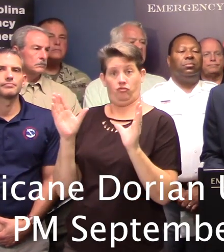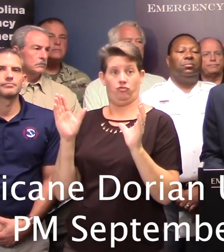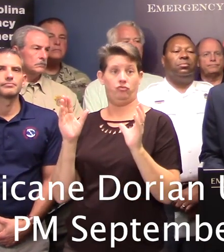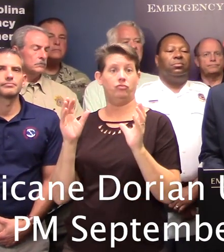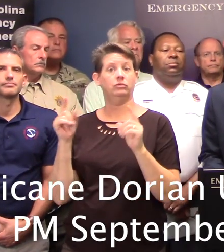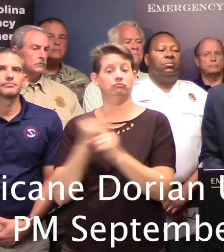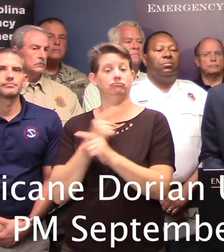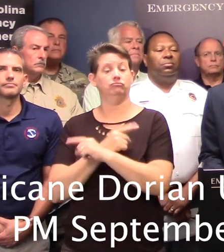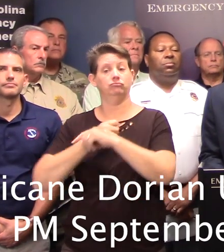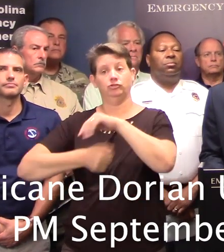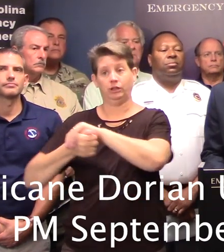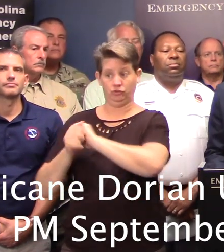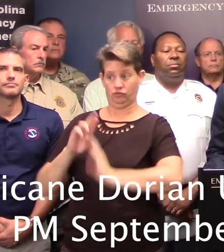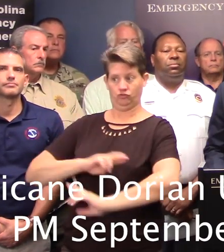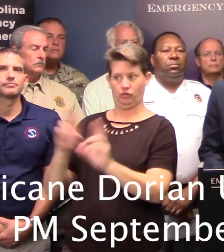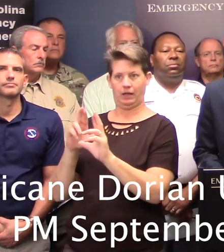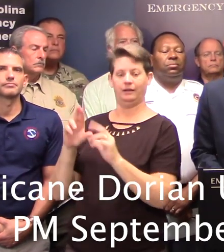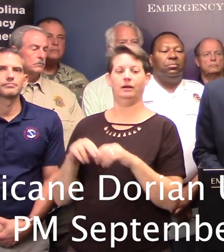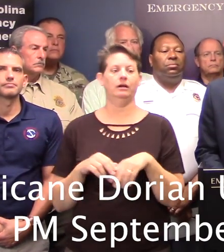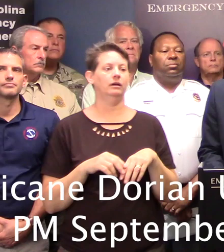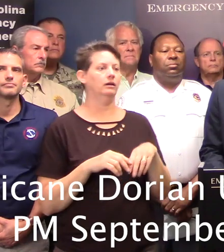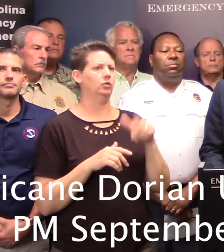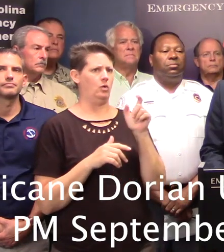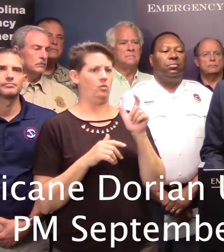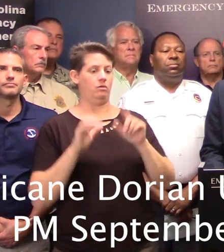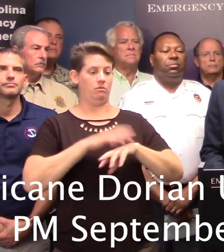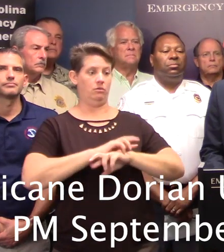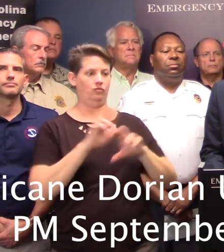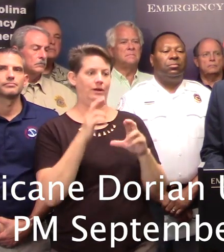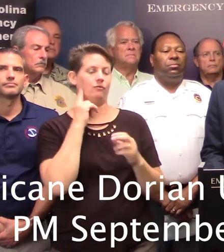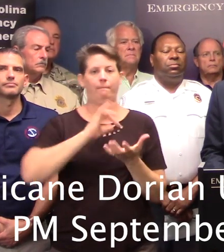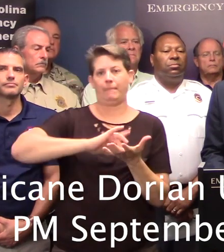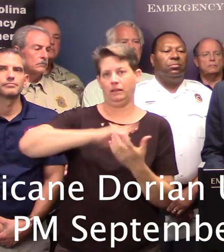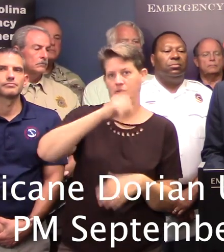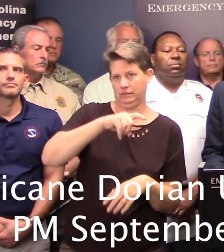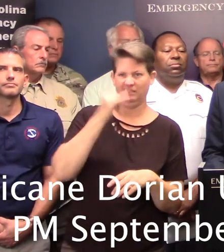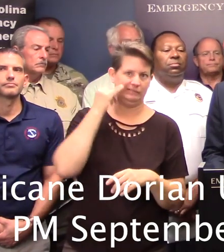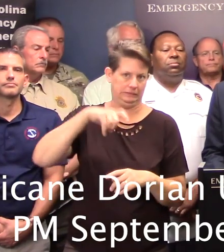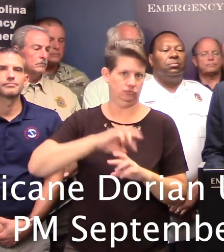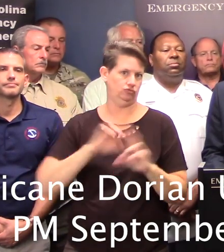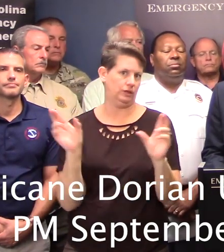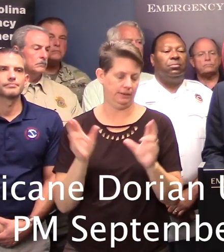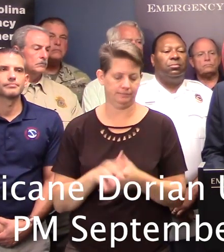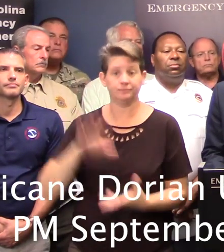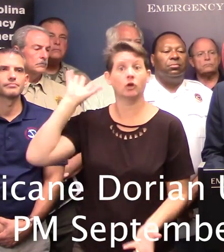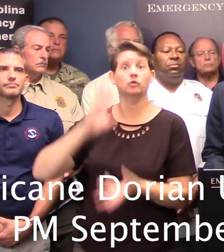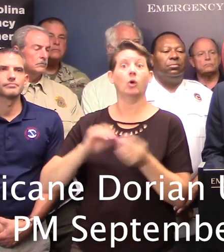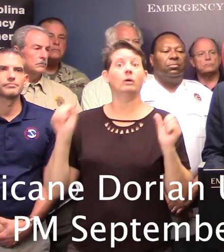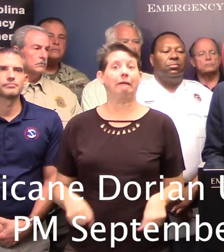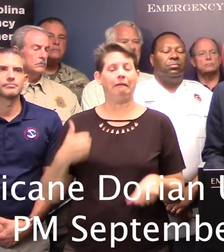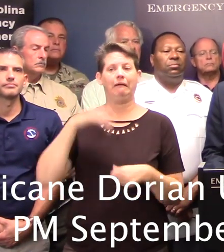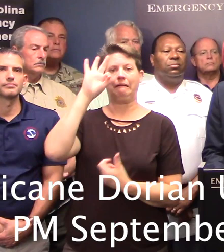standby and 21 medical needs shelters on standby. Our current total capacity is 9